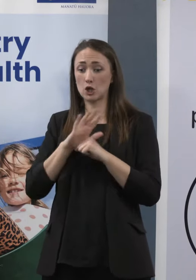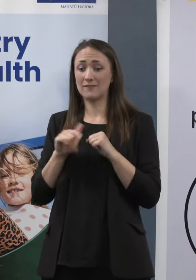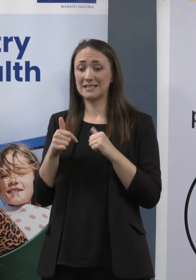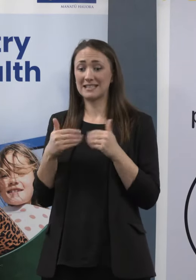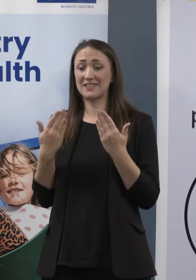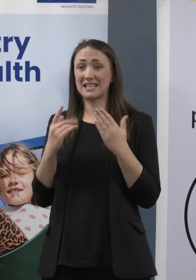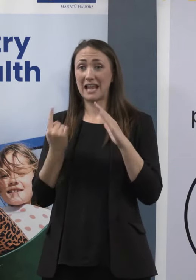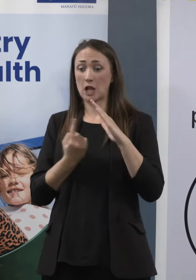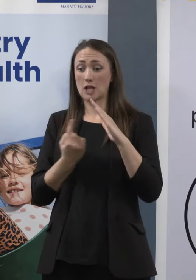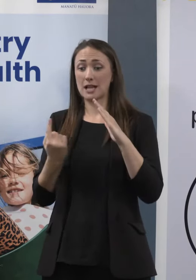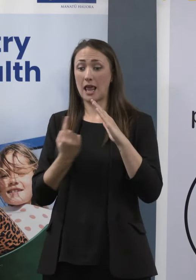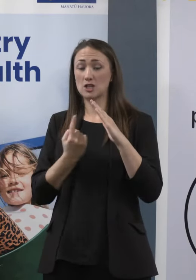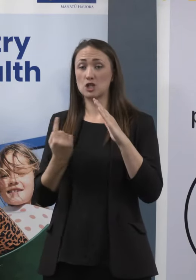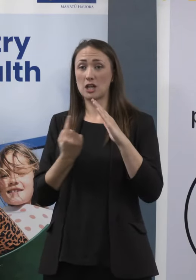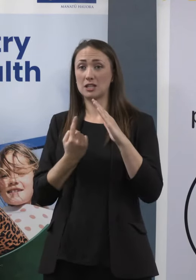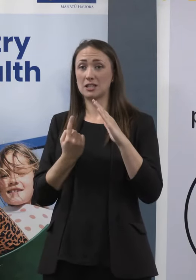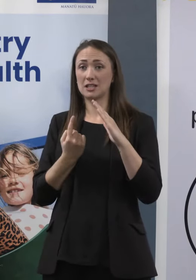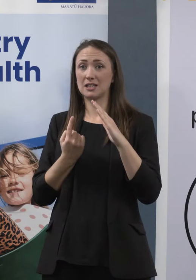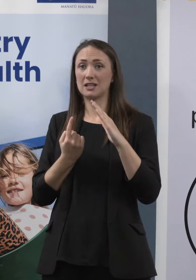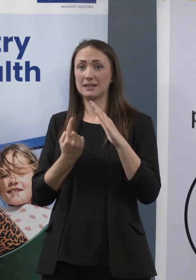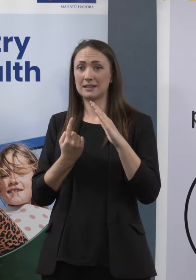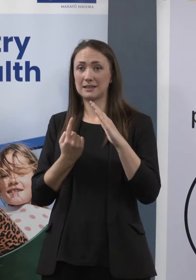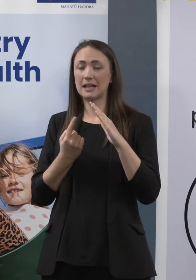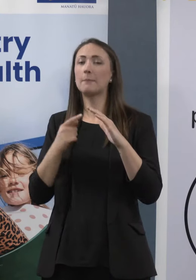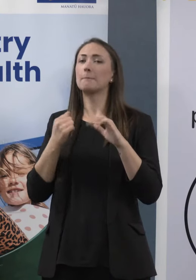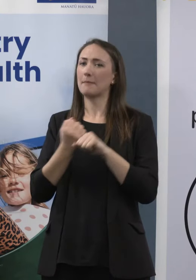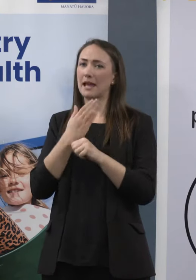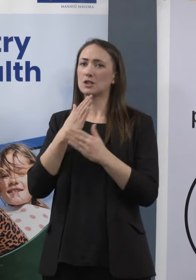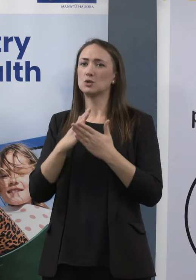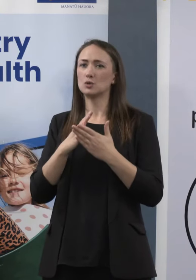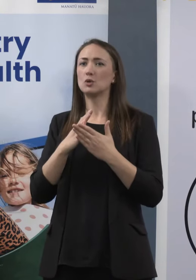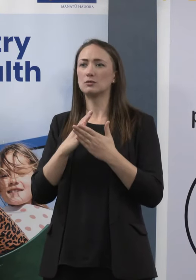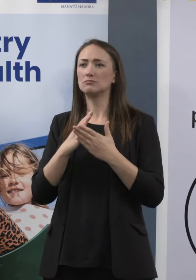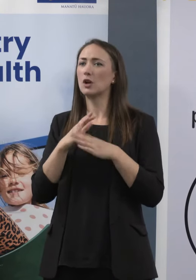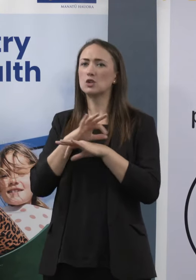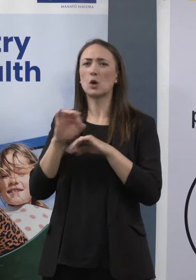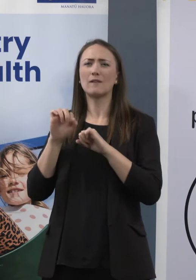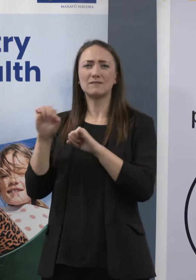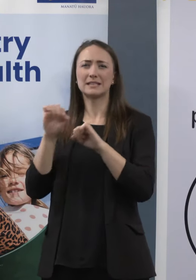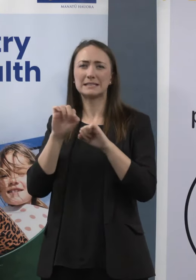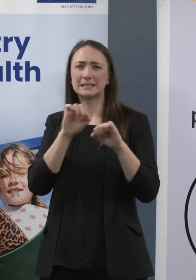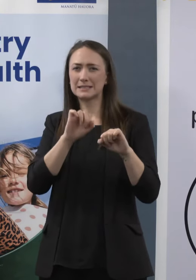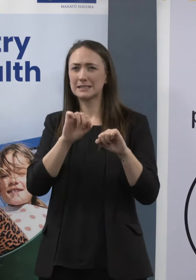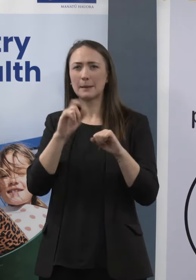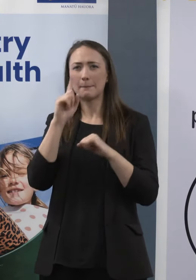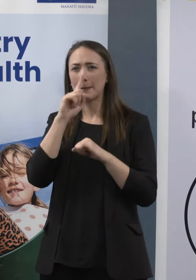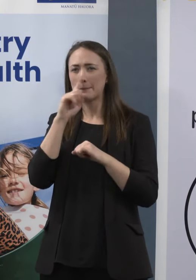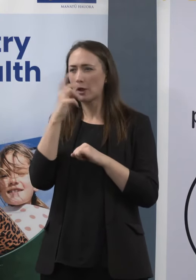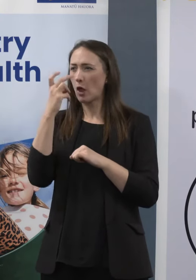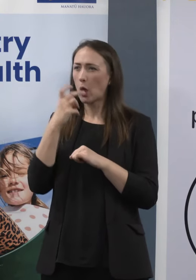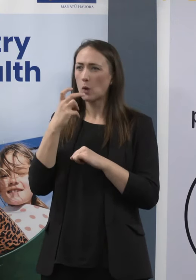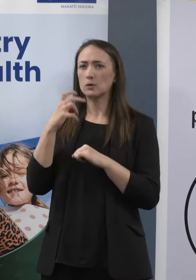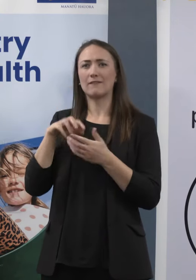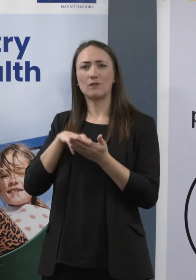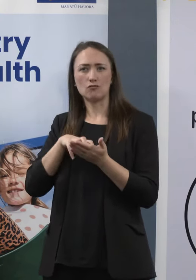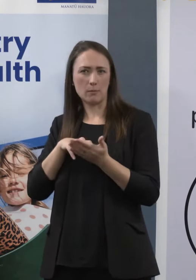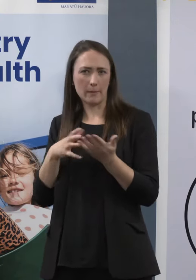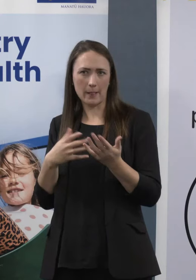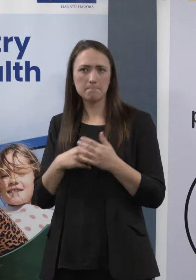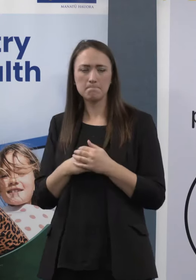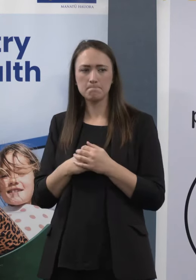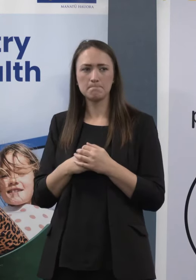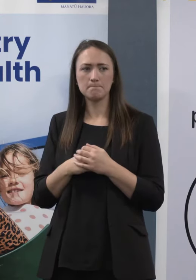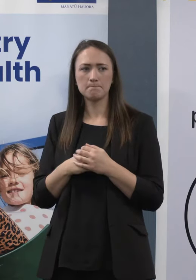people will continue to shed the virus after seven days. You say that some people will, you know, they'll get a positive result, but they're not still infectious, they don't have symptoms,